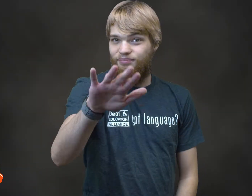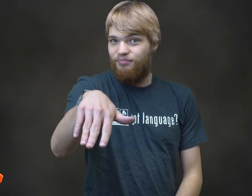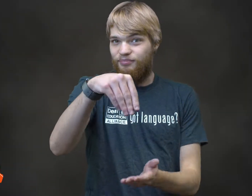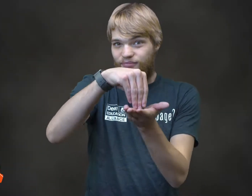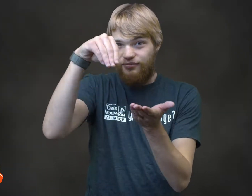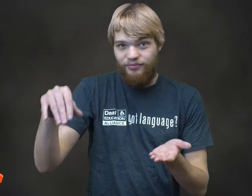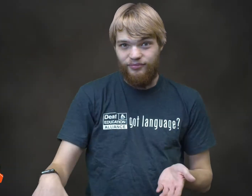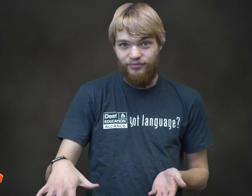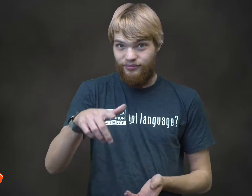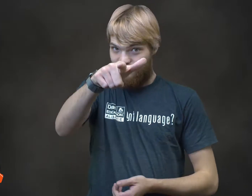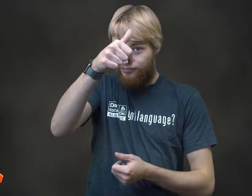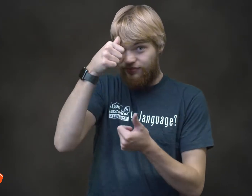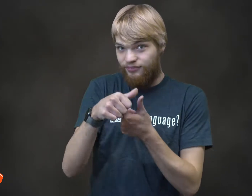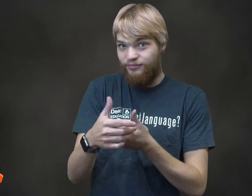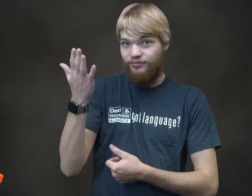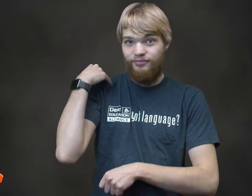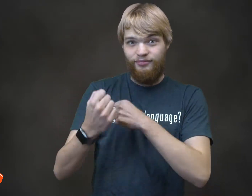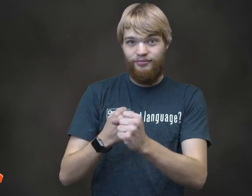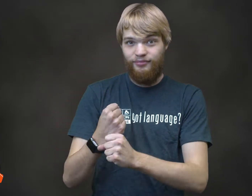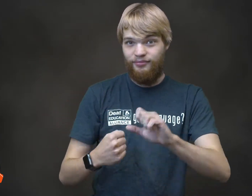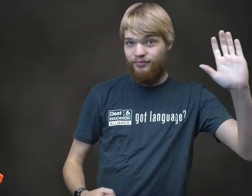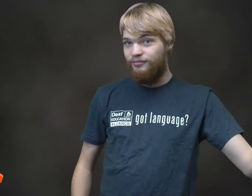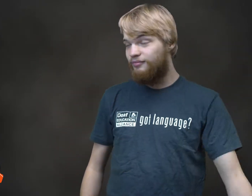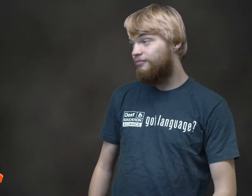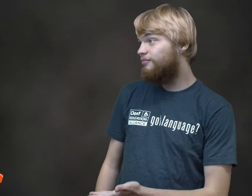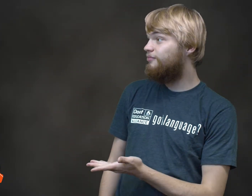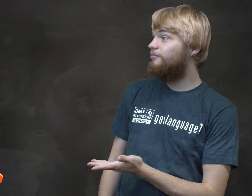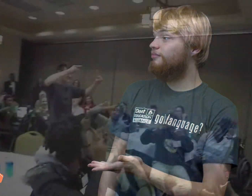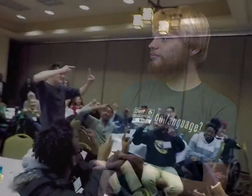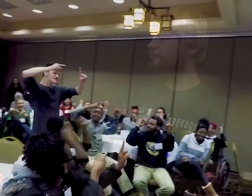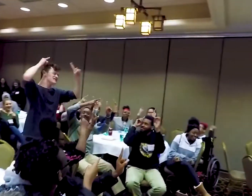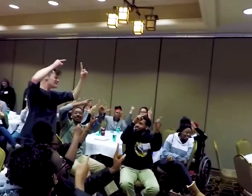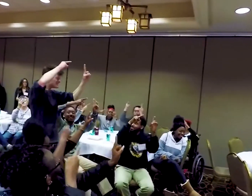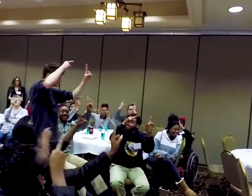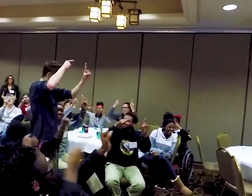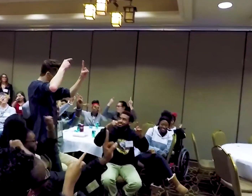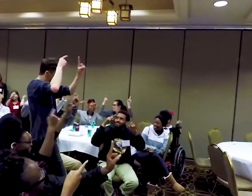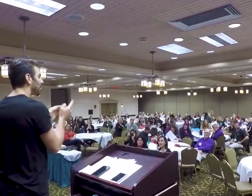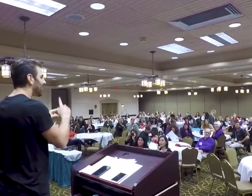hey this vlog is for students you guys remember last year take a look